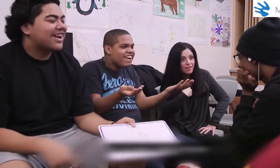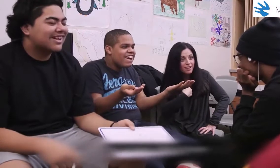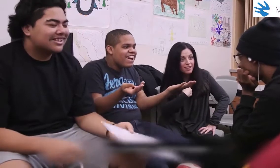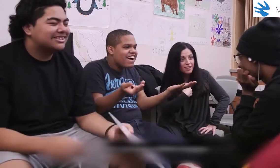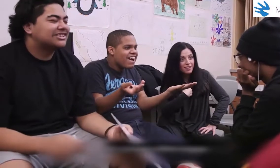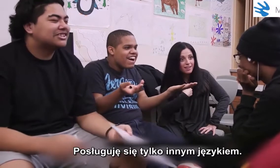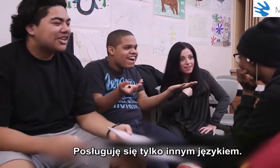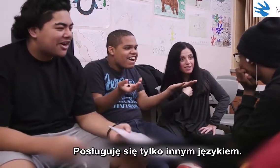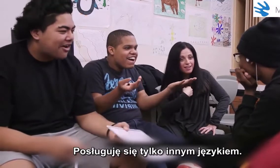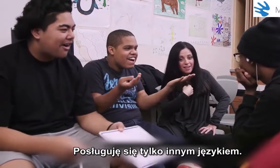but I just speak a different language.